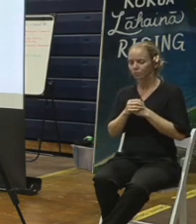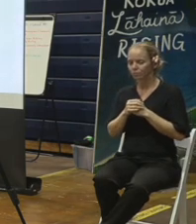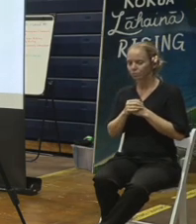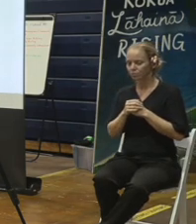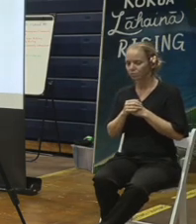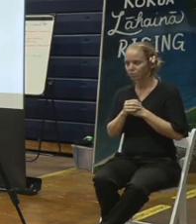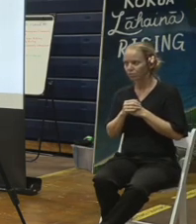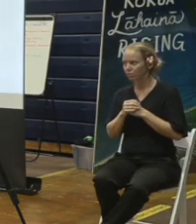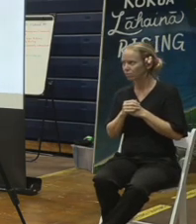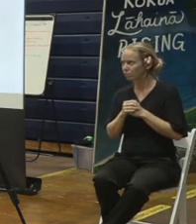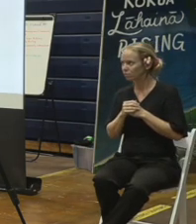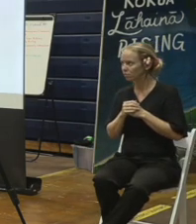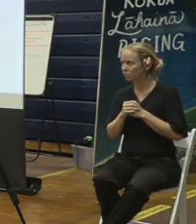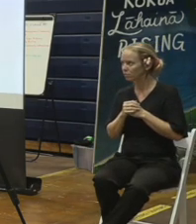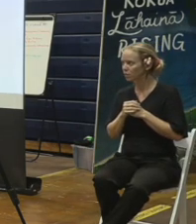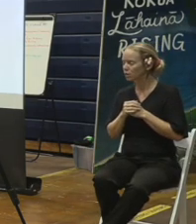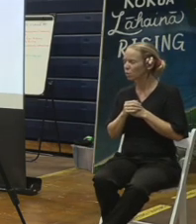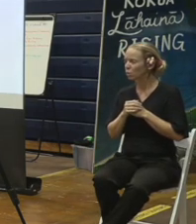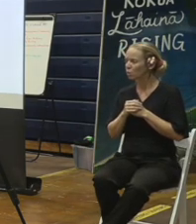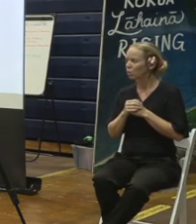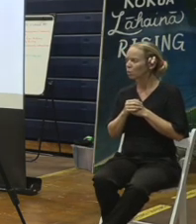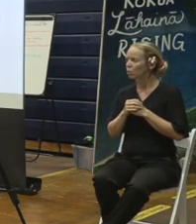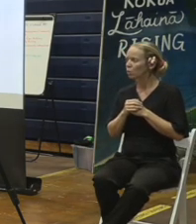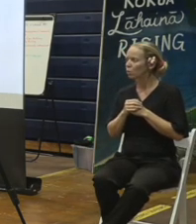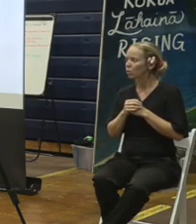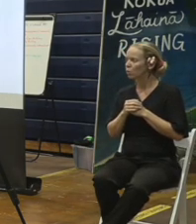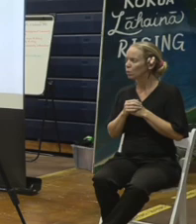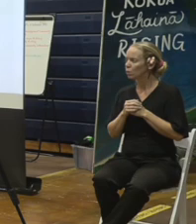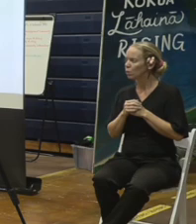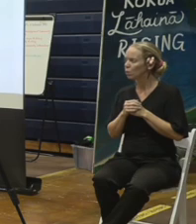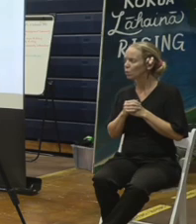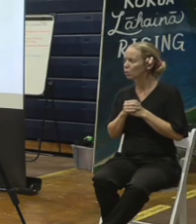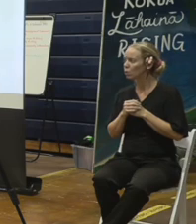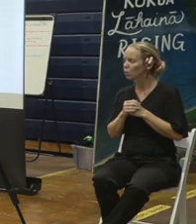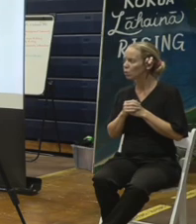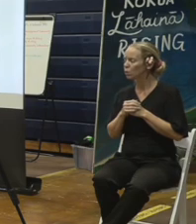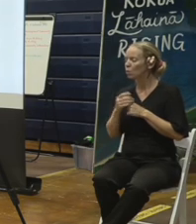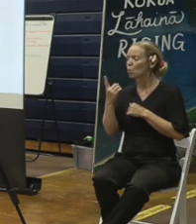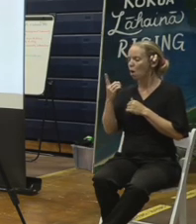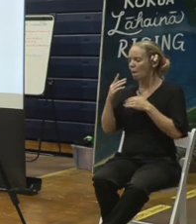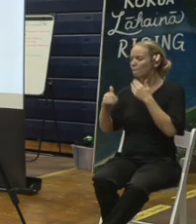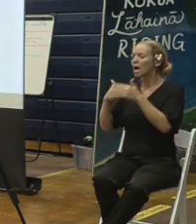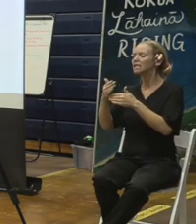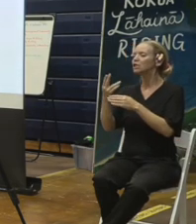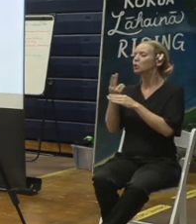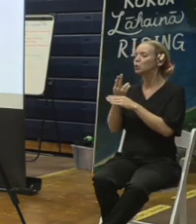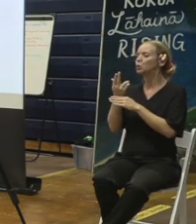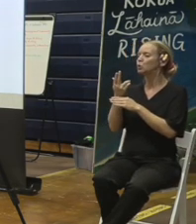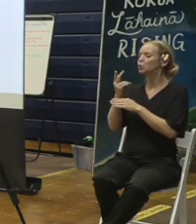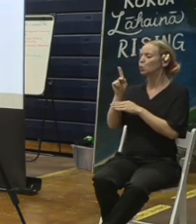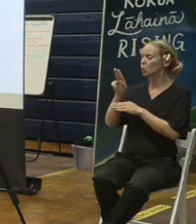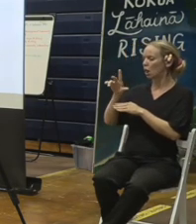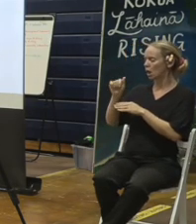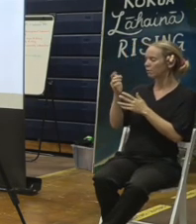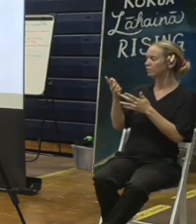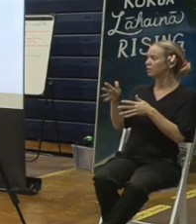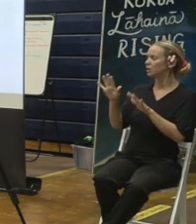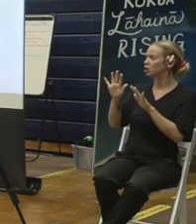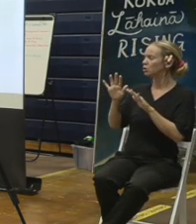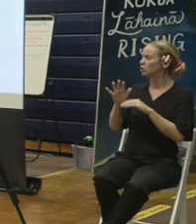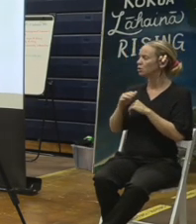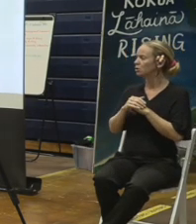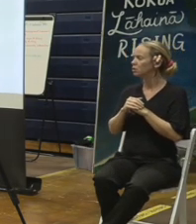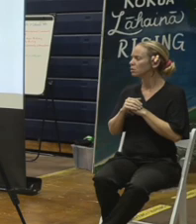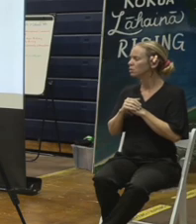property. So we have a process that we have been using up in Kula. It's been very successful, and it's called burrito wrapping.